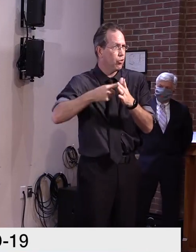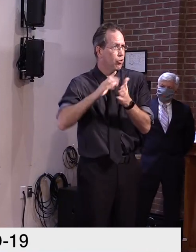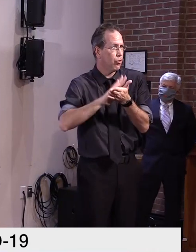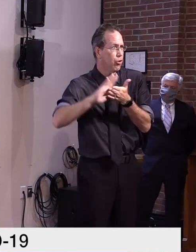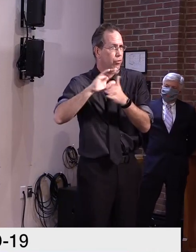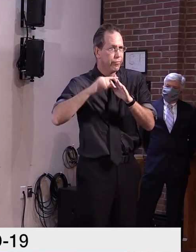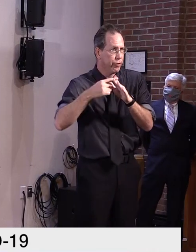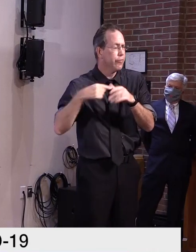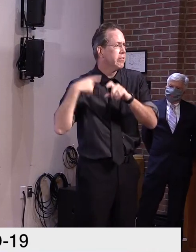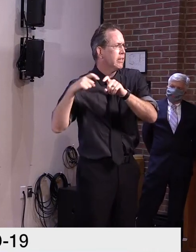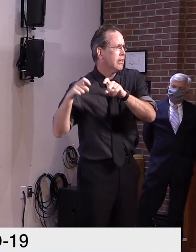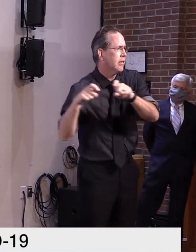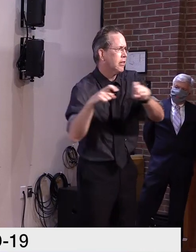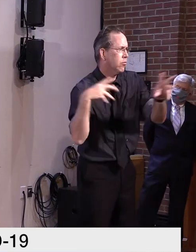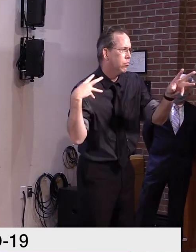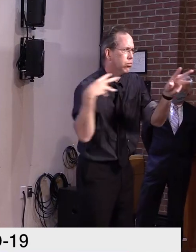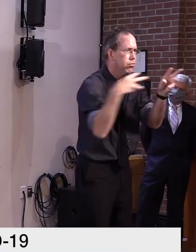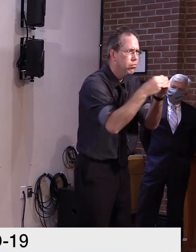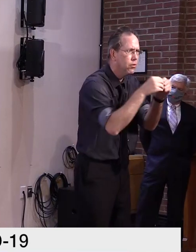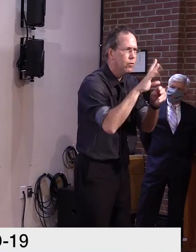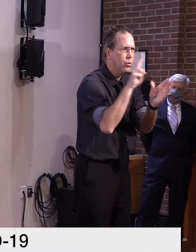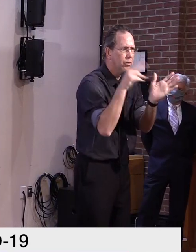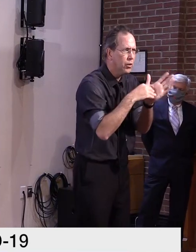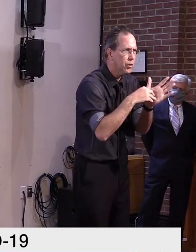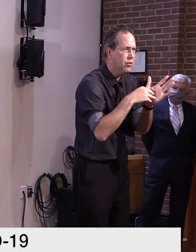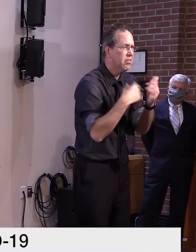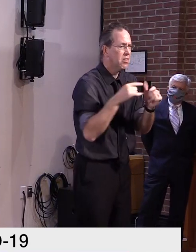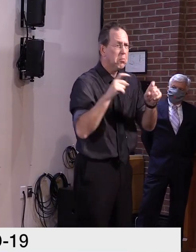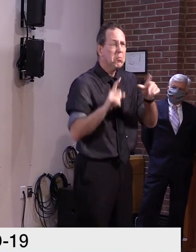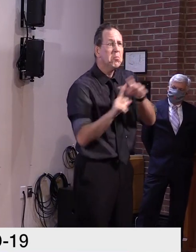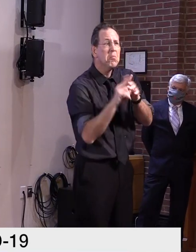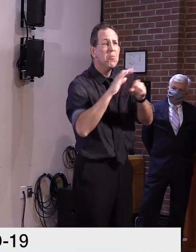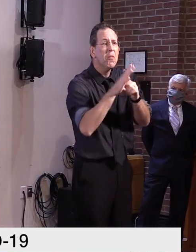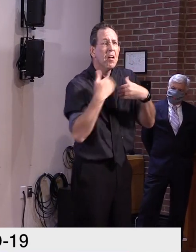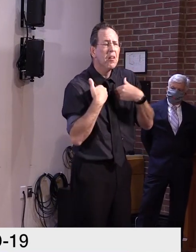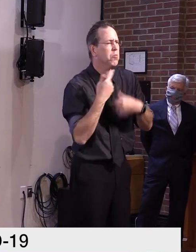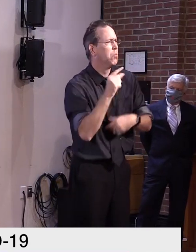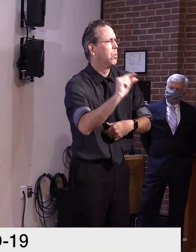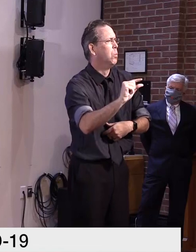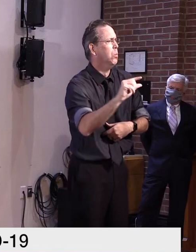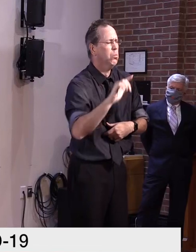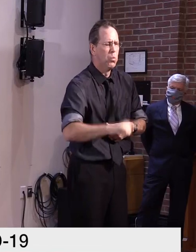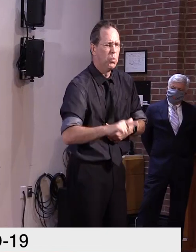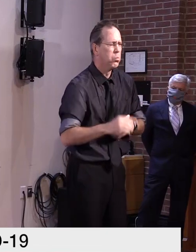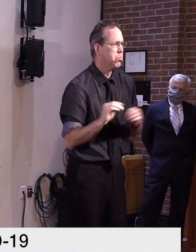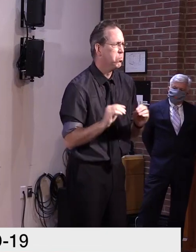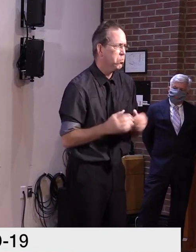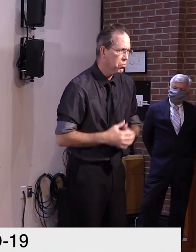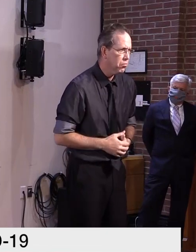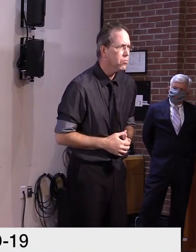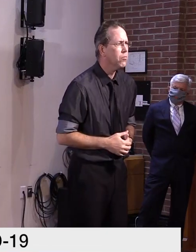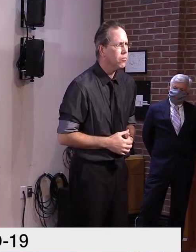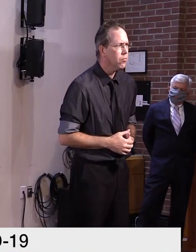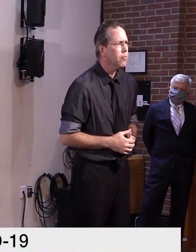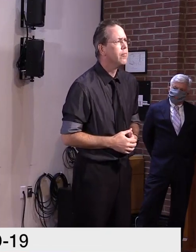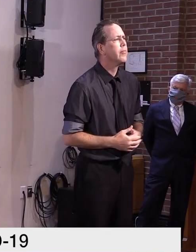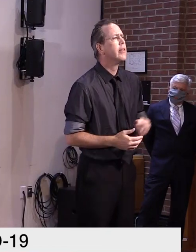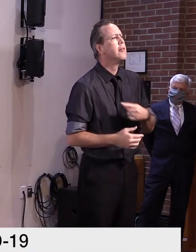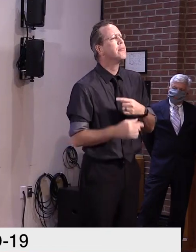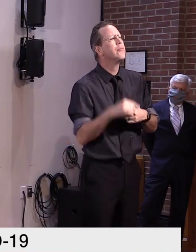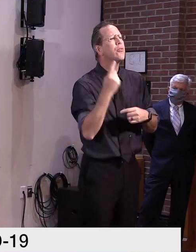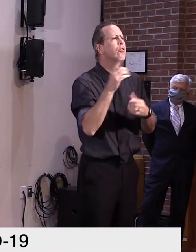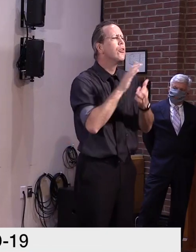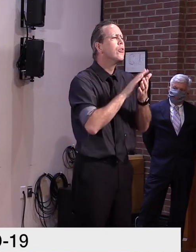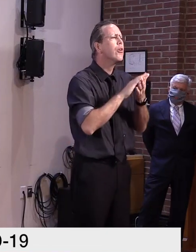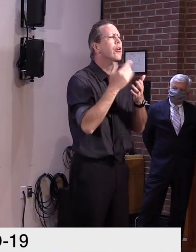0.09% positivity rate. So again, trending very favorably there. When we look at the other Northern New England states, we